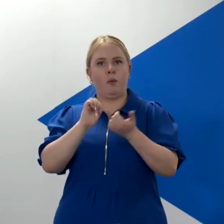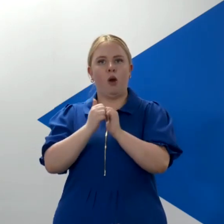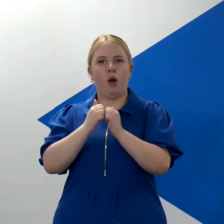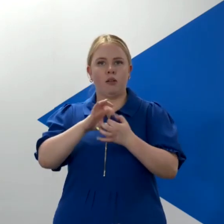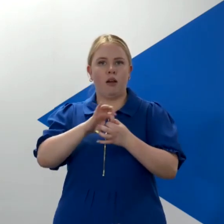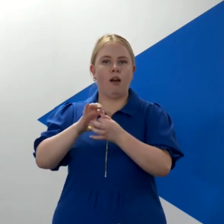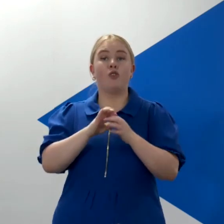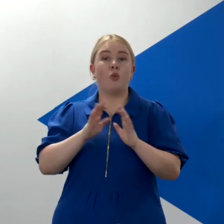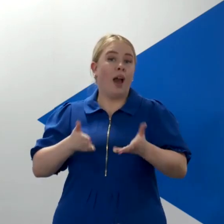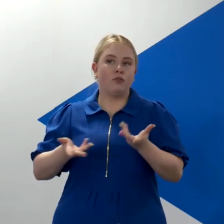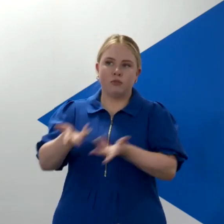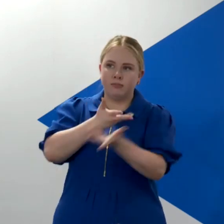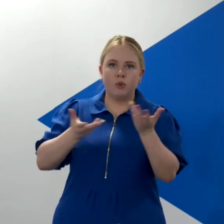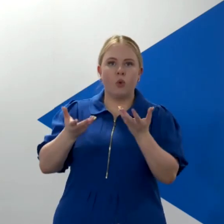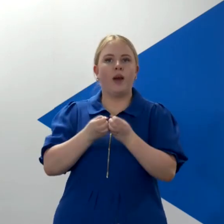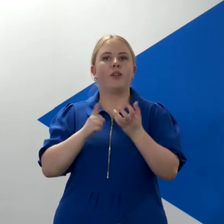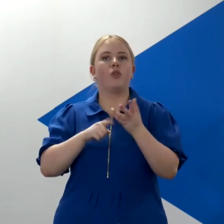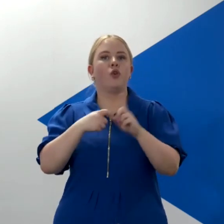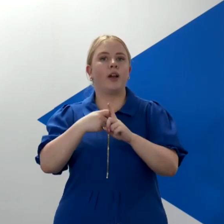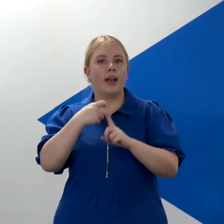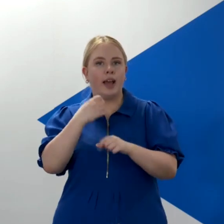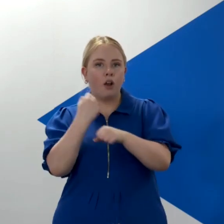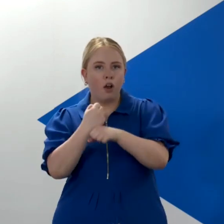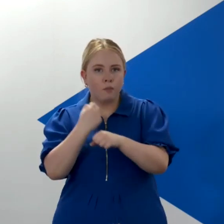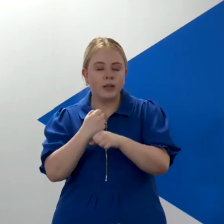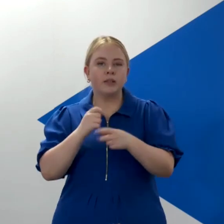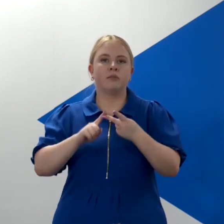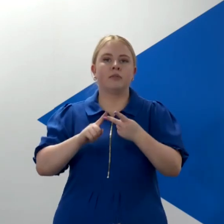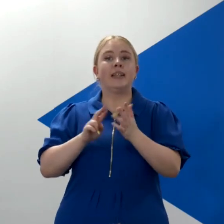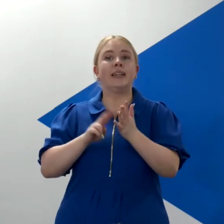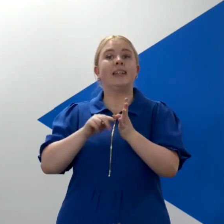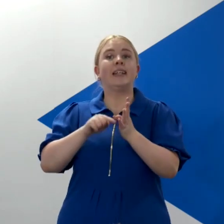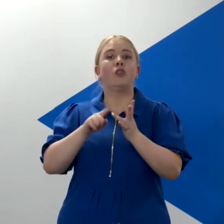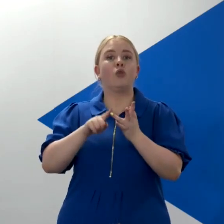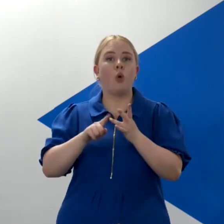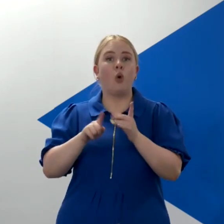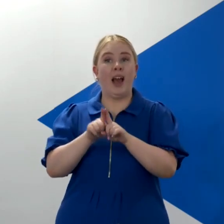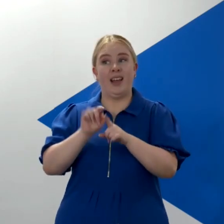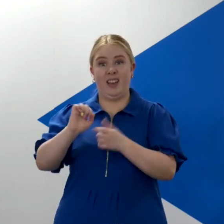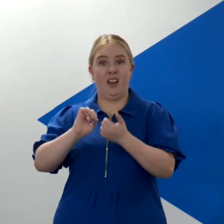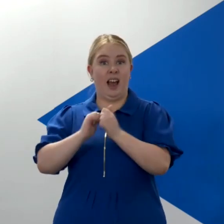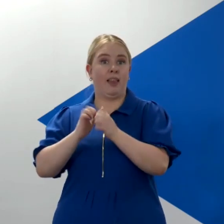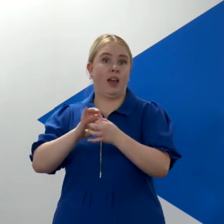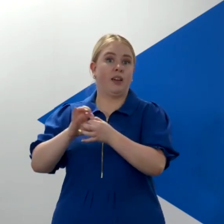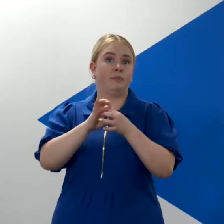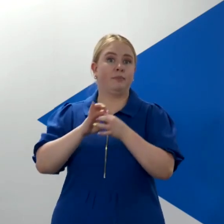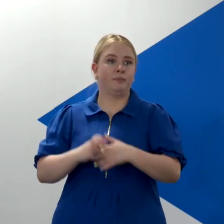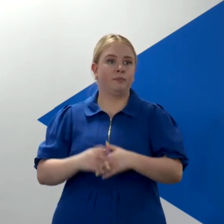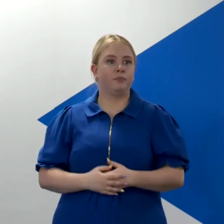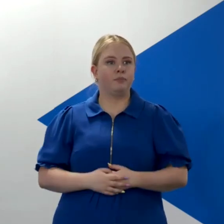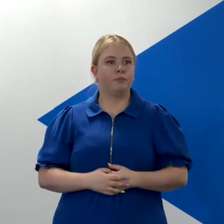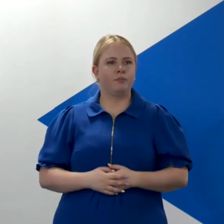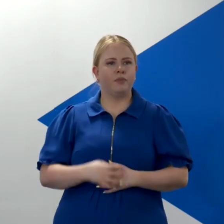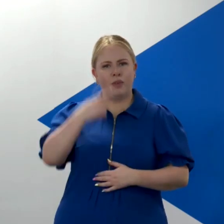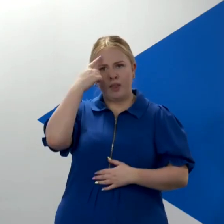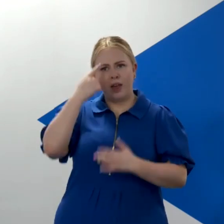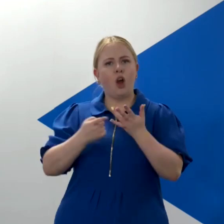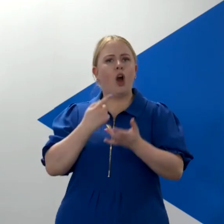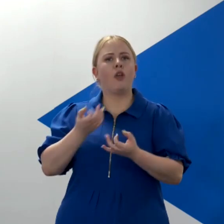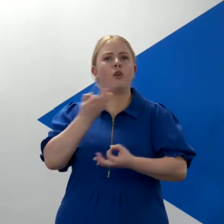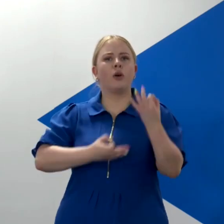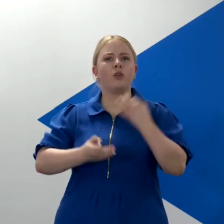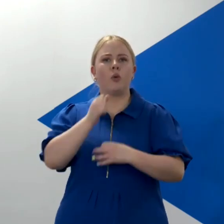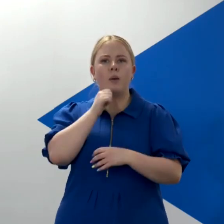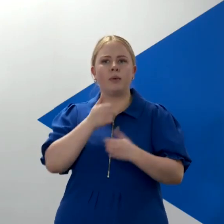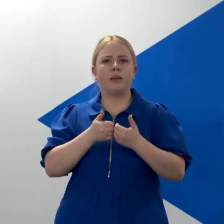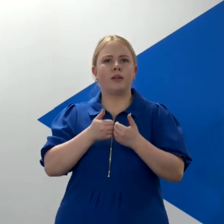of course, would take place with the UK government, with NATO and its allies on that very point. I think the other questions we're going to take in the print